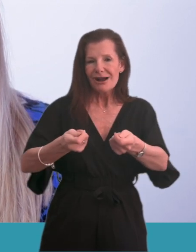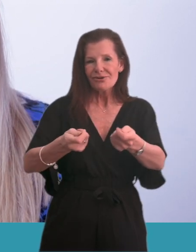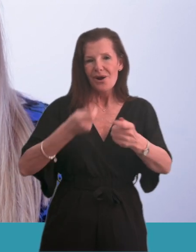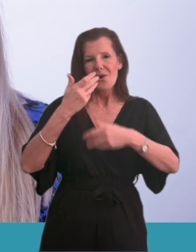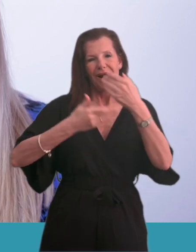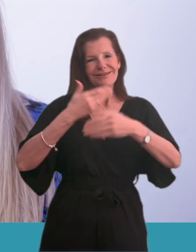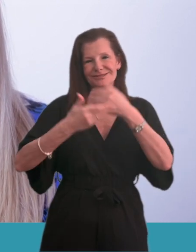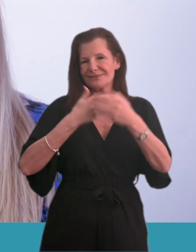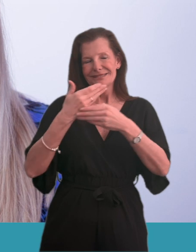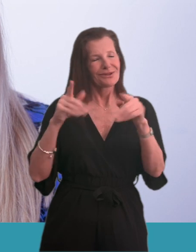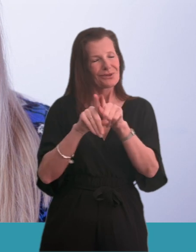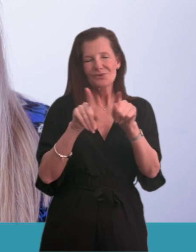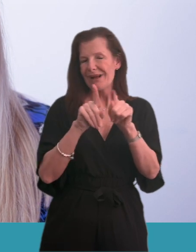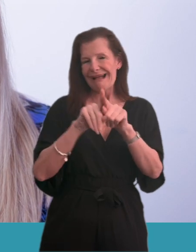Barrowing Furness also needs updating.